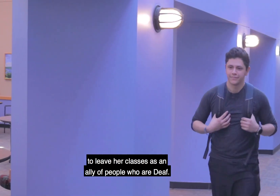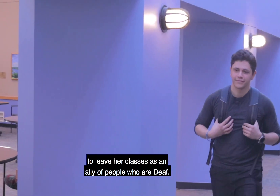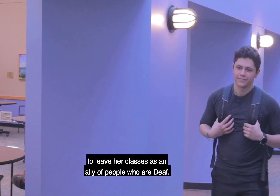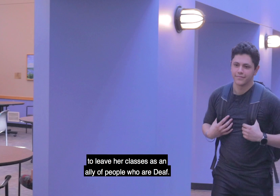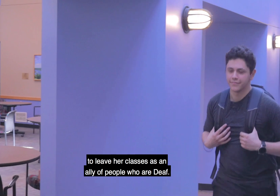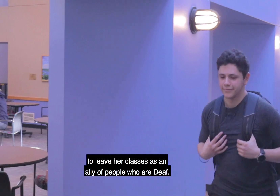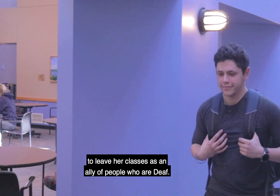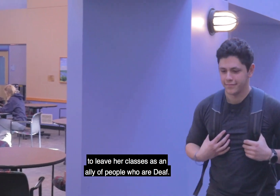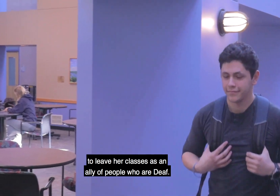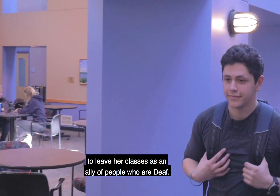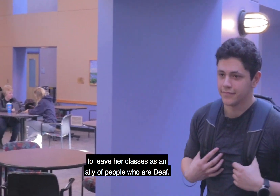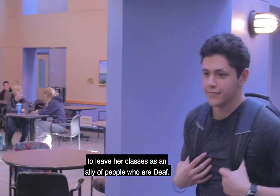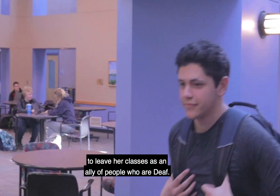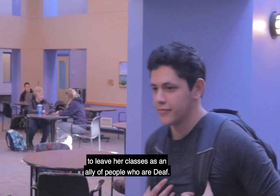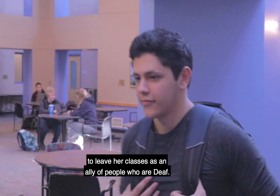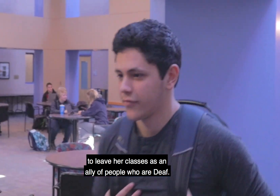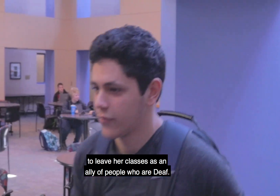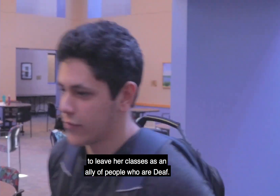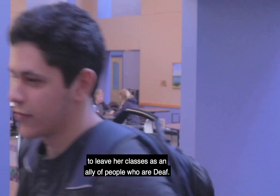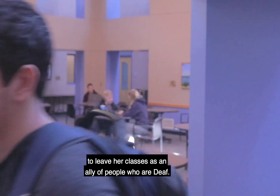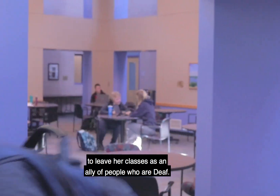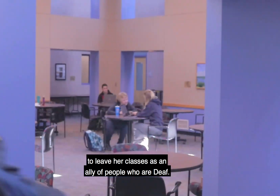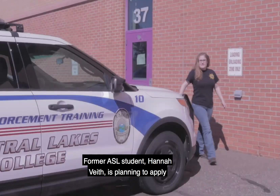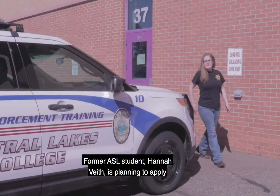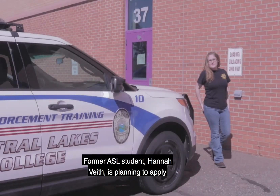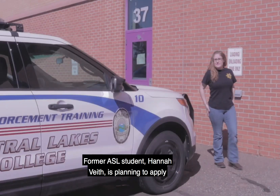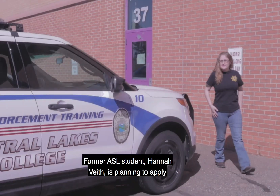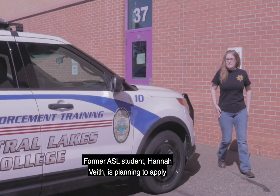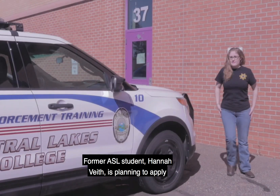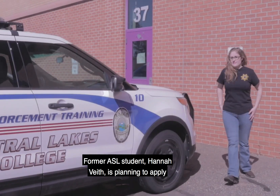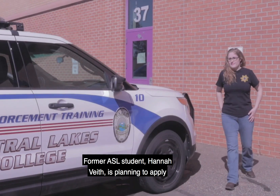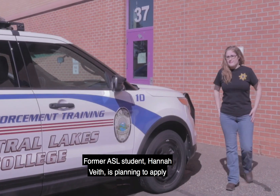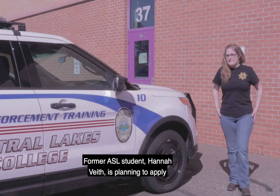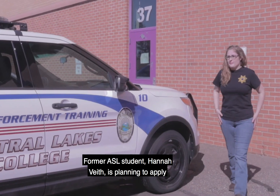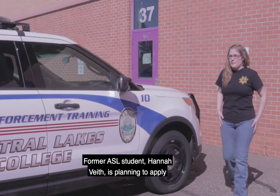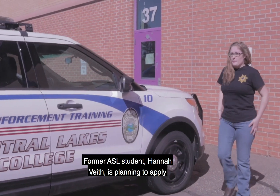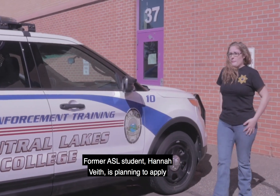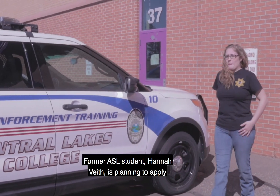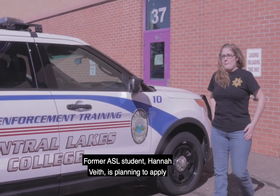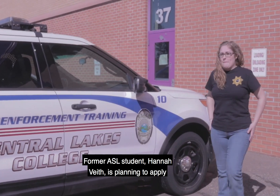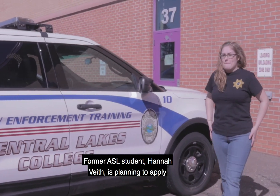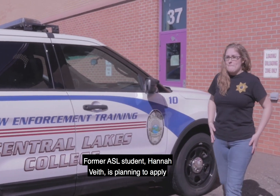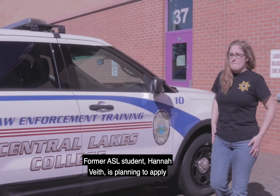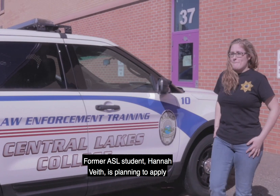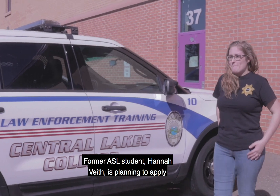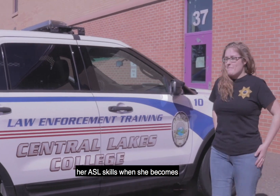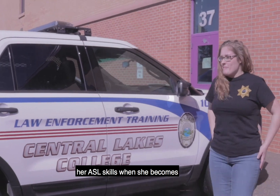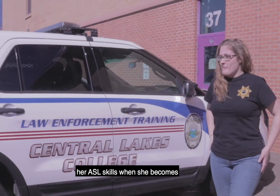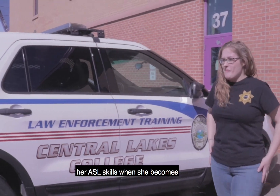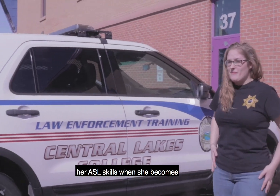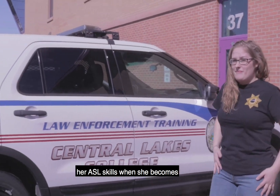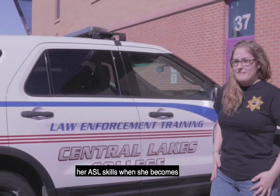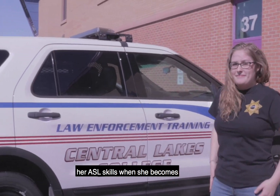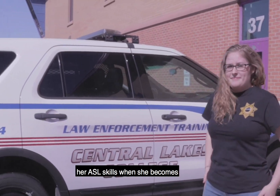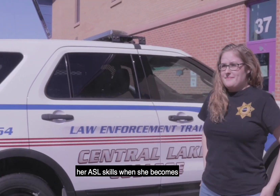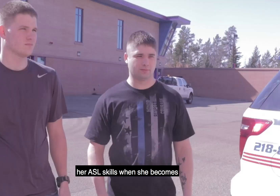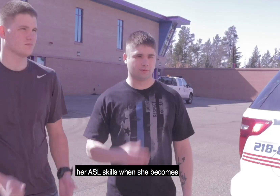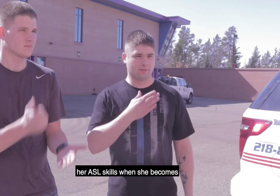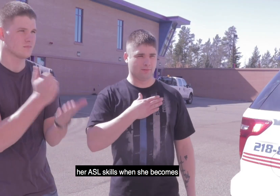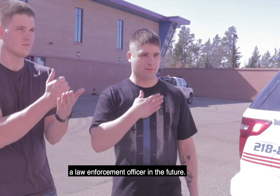leave her classes as an ally of people who are deaf. Former ASL student Hannah Vieth is planning to apply her ASL skills when